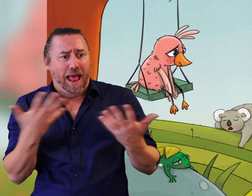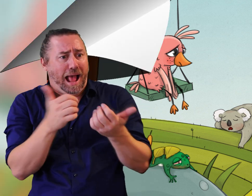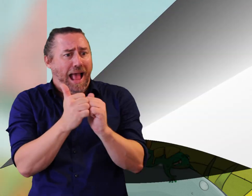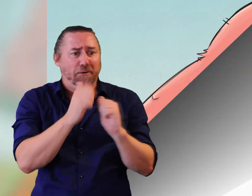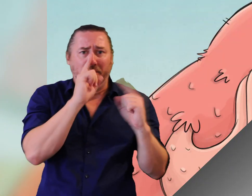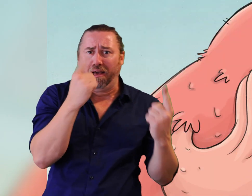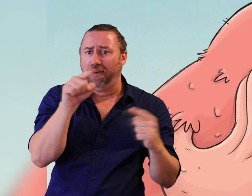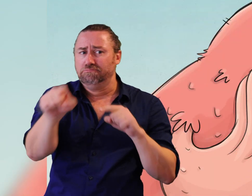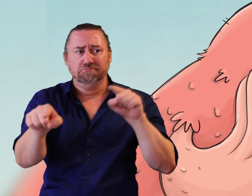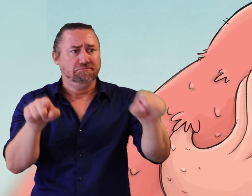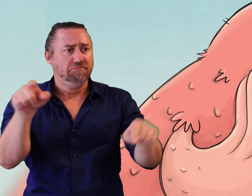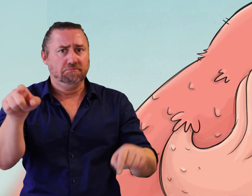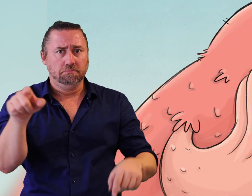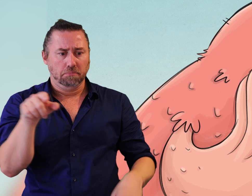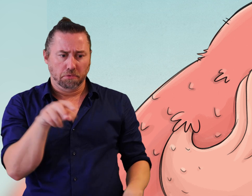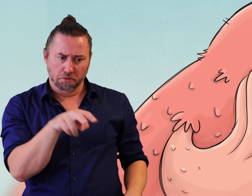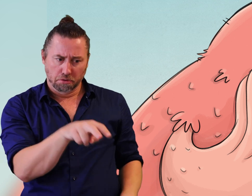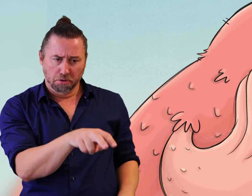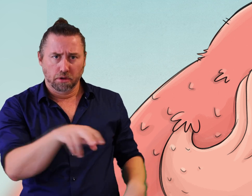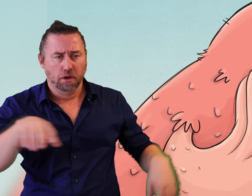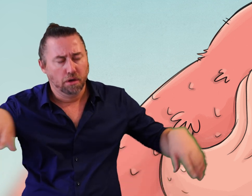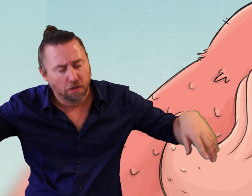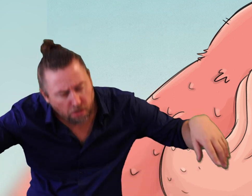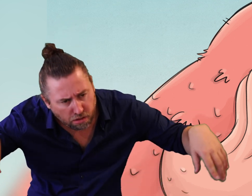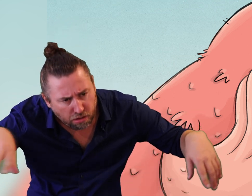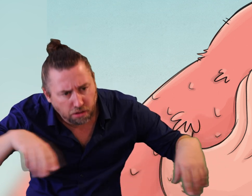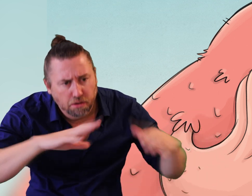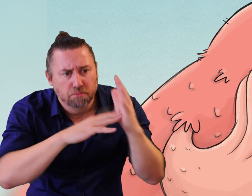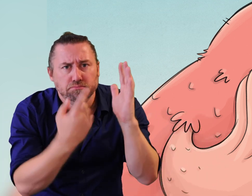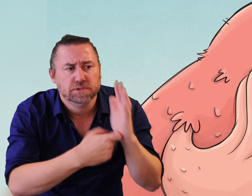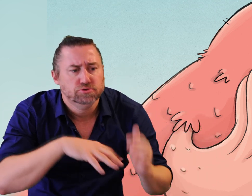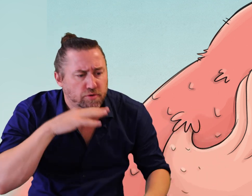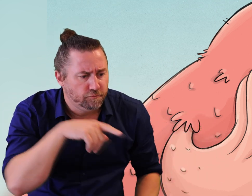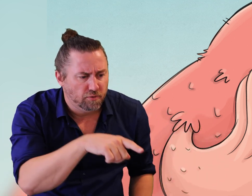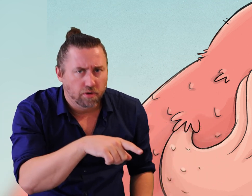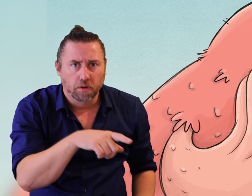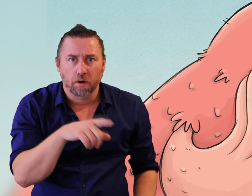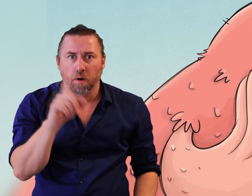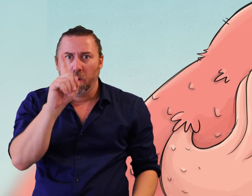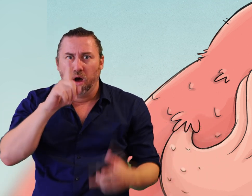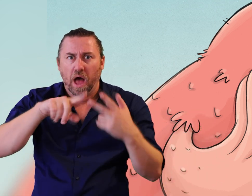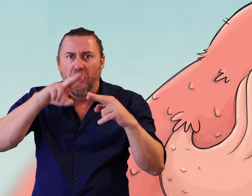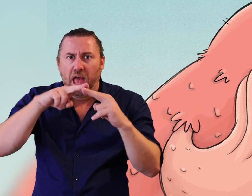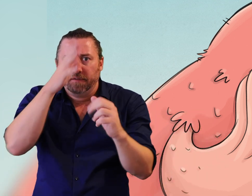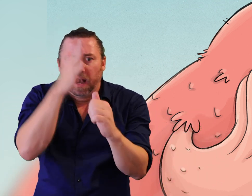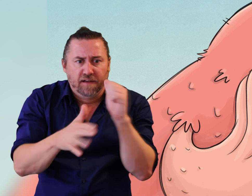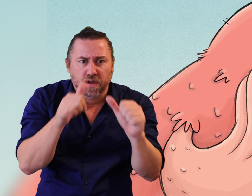She also felt worried. What if Mr Frog didn't get better? What if everyone stayed